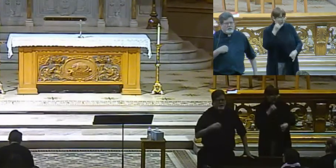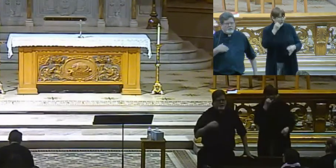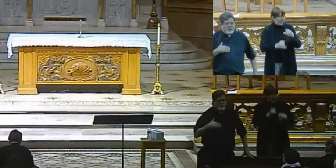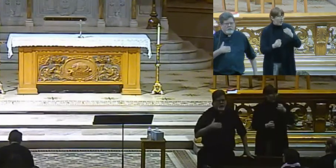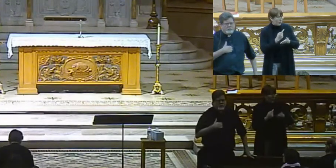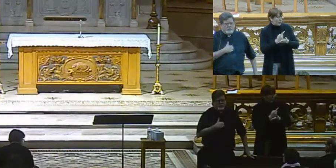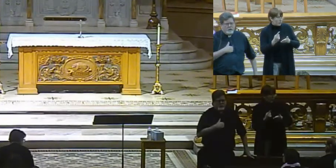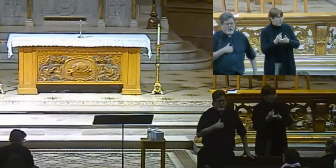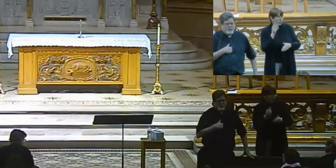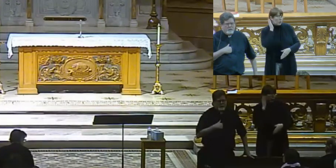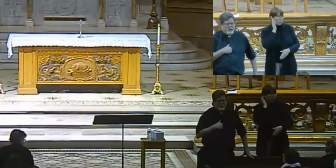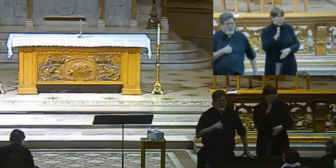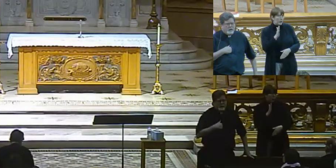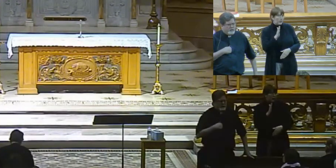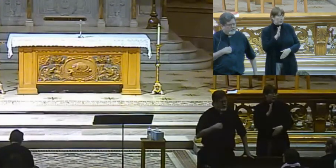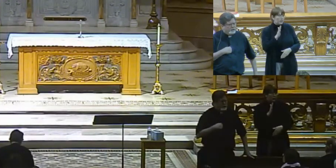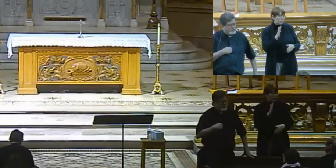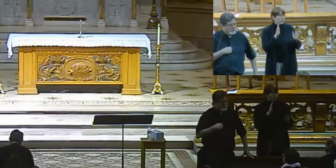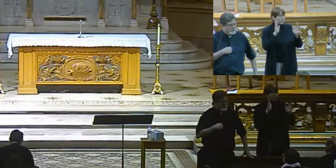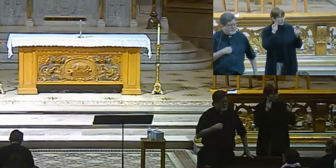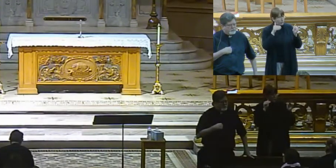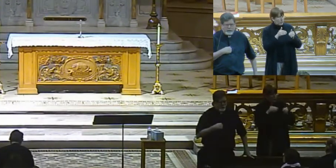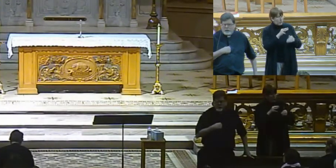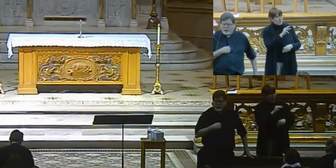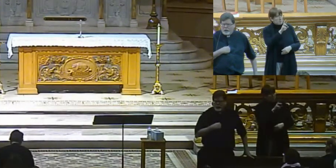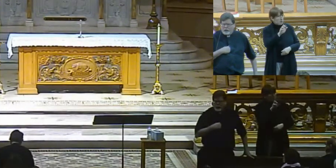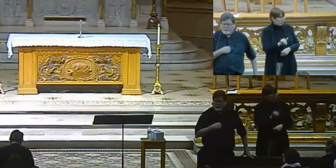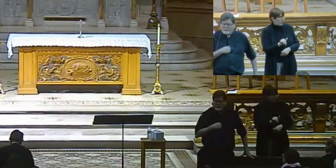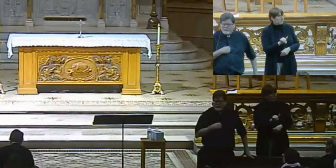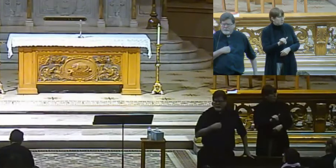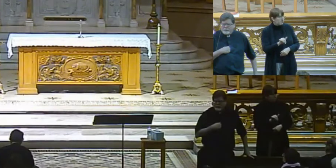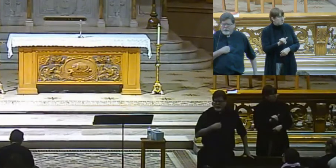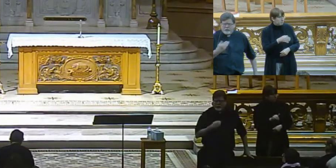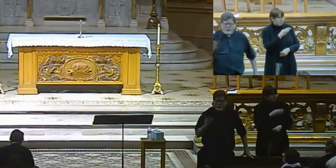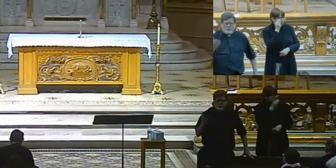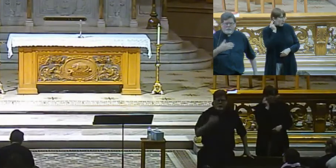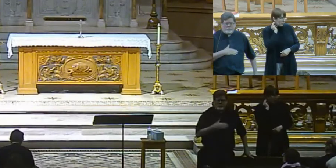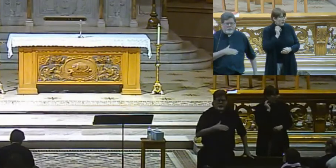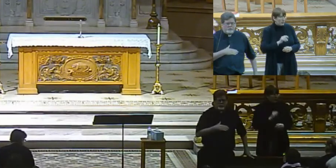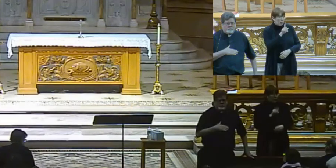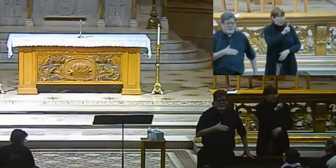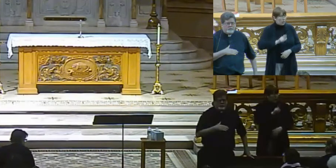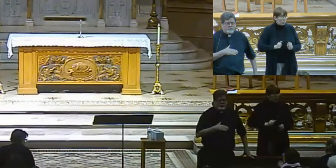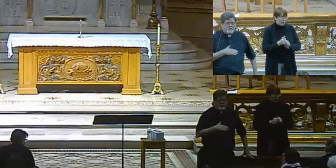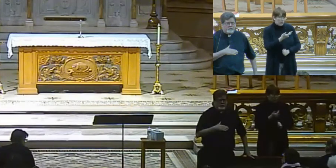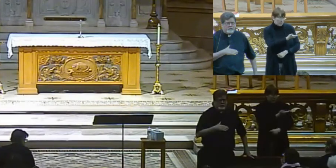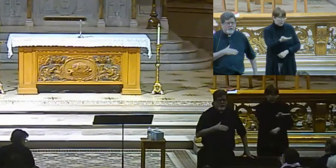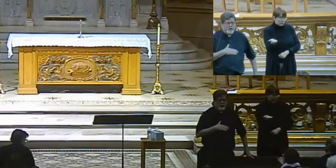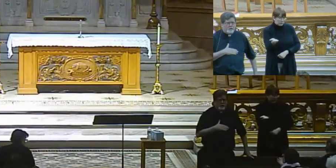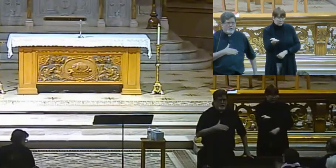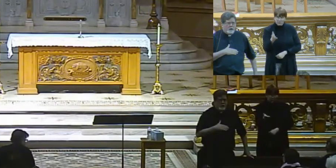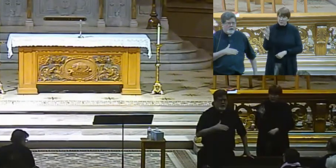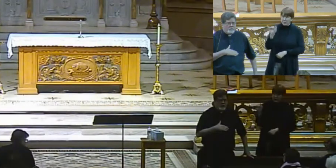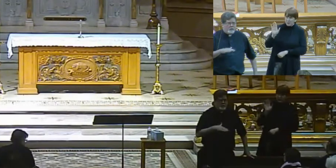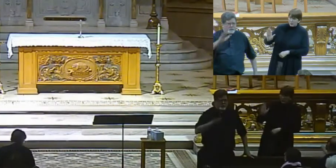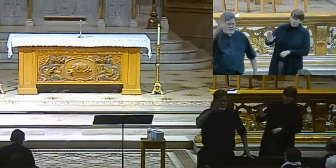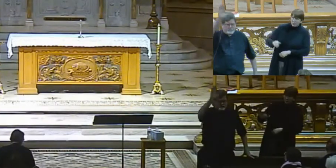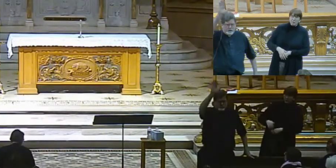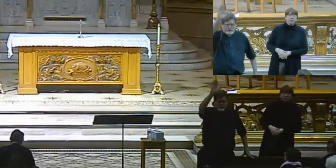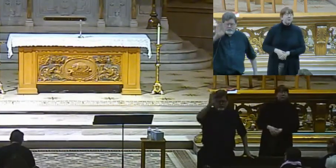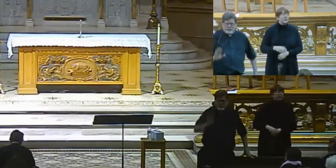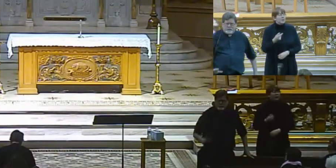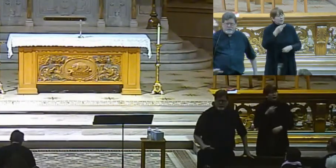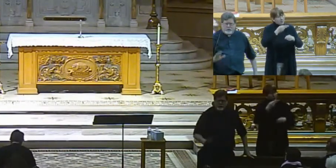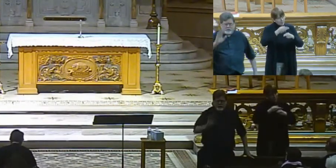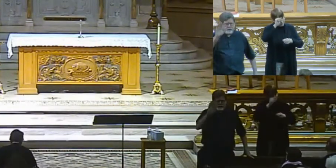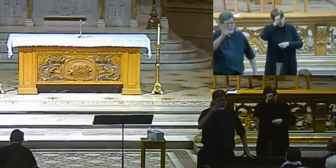is we'll be talking about Mary. So, okay? The Lord be with you. And mighty God bless you.